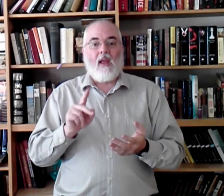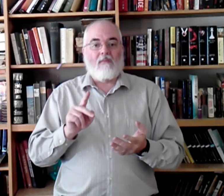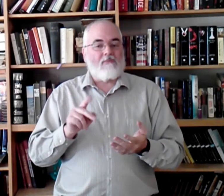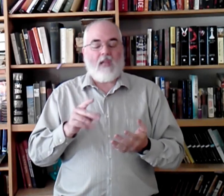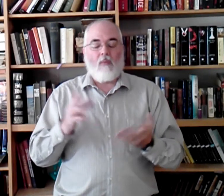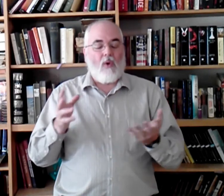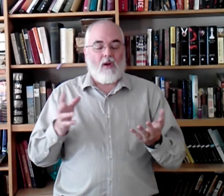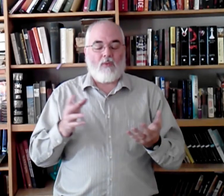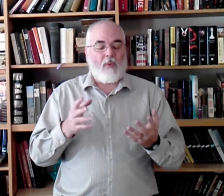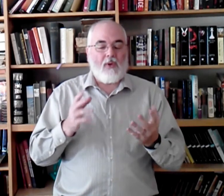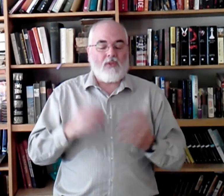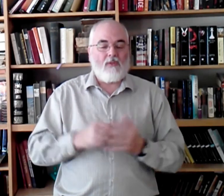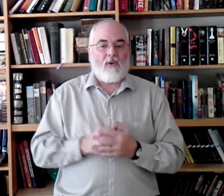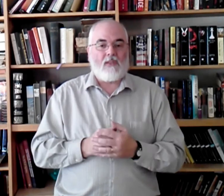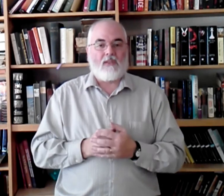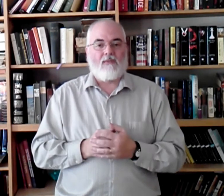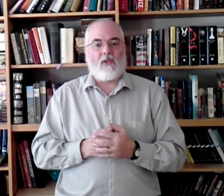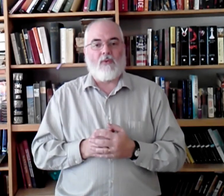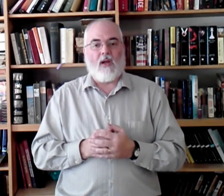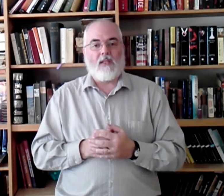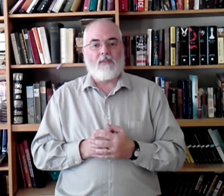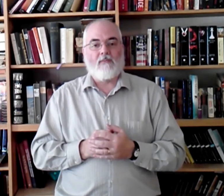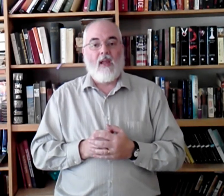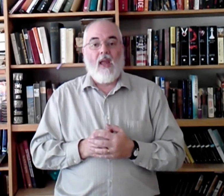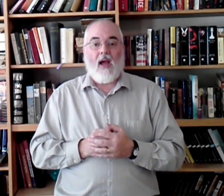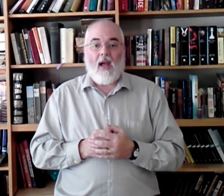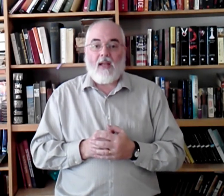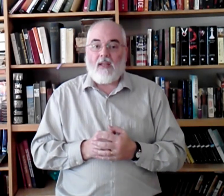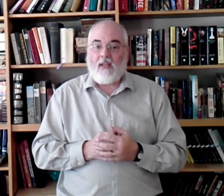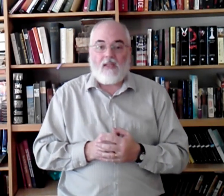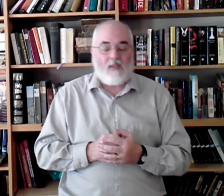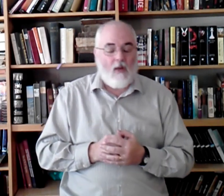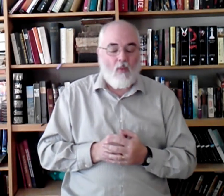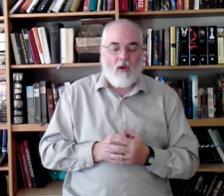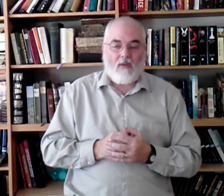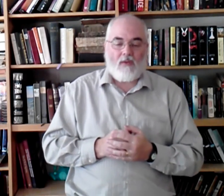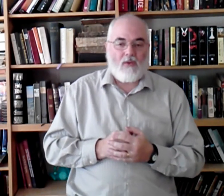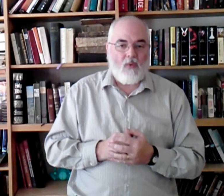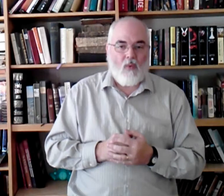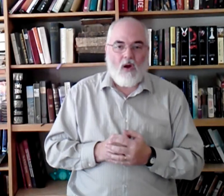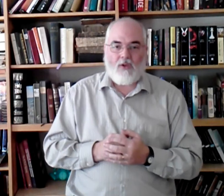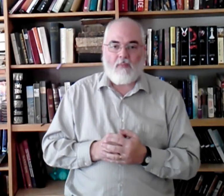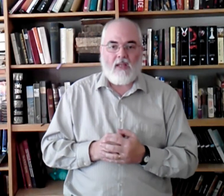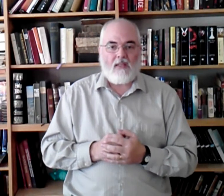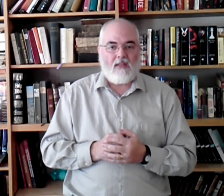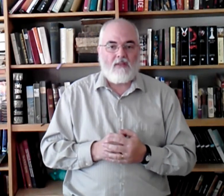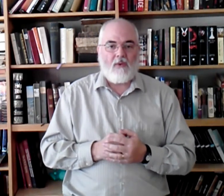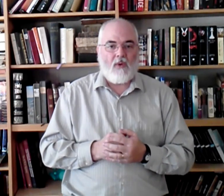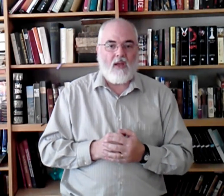Same word as what we use in the first, first phrase. I needed someone to wash my sins away.